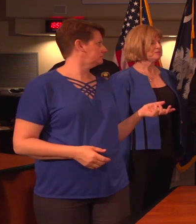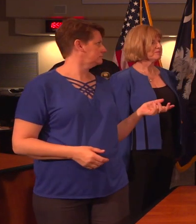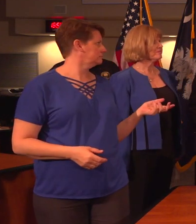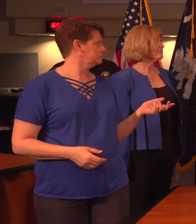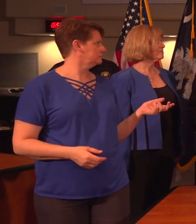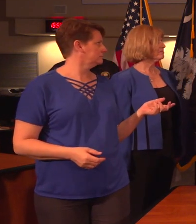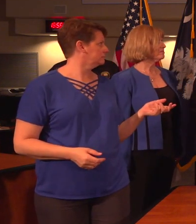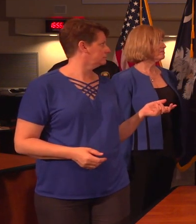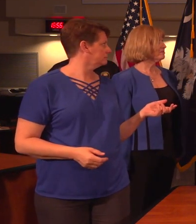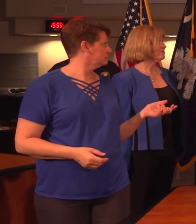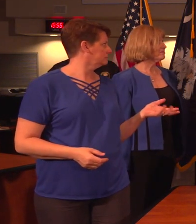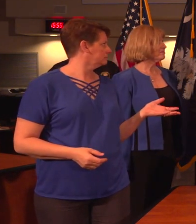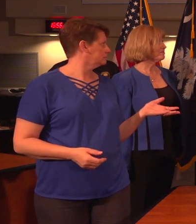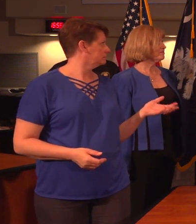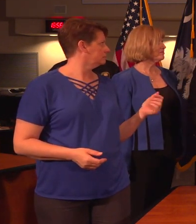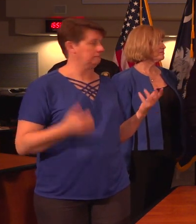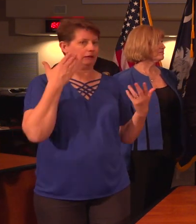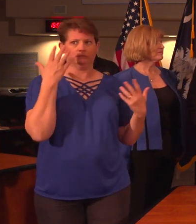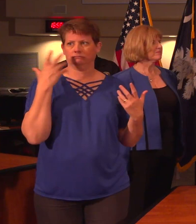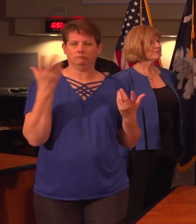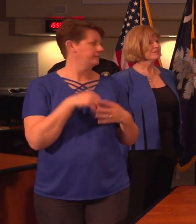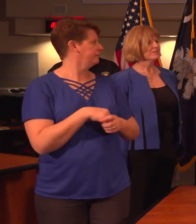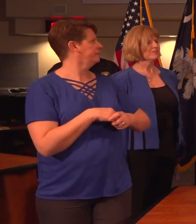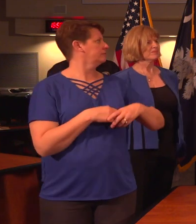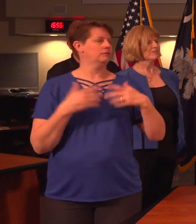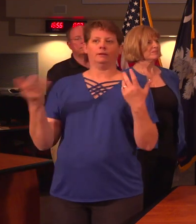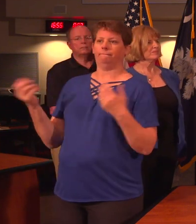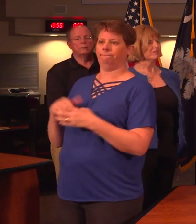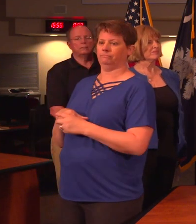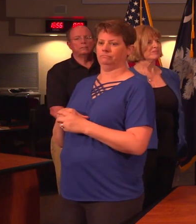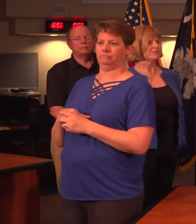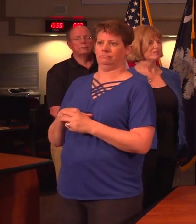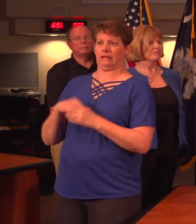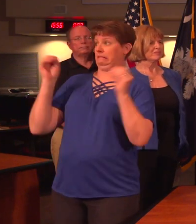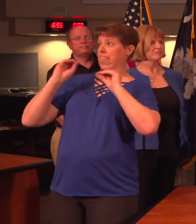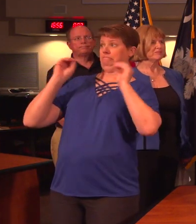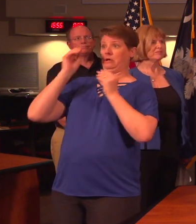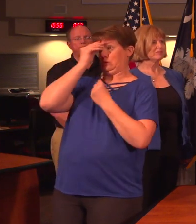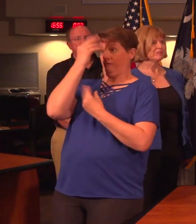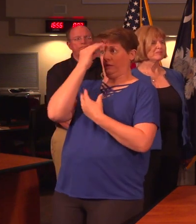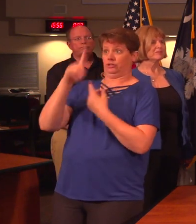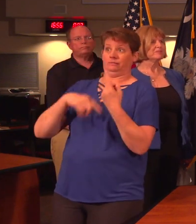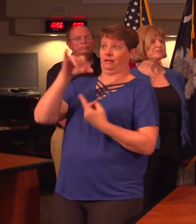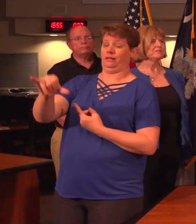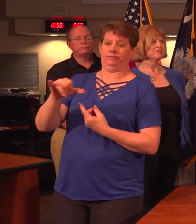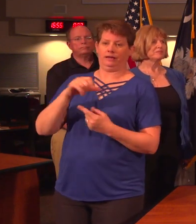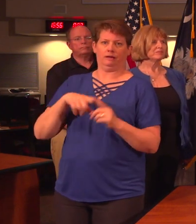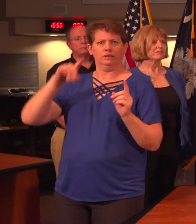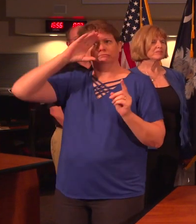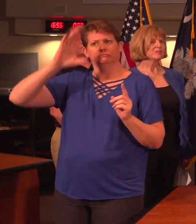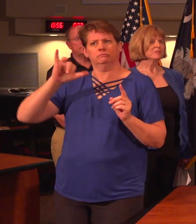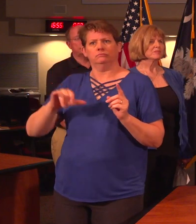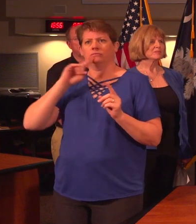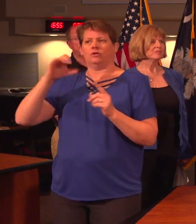Do you have some? not sure we can comment. I don't remember I have no detailed information on that, although I know